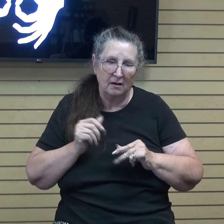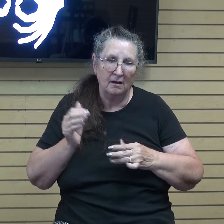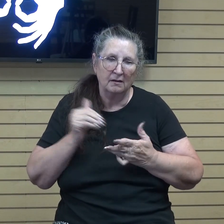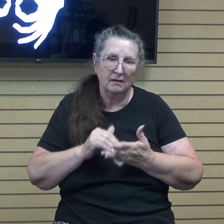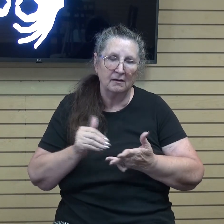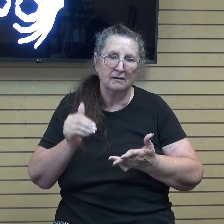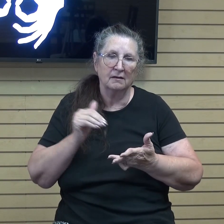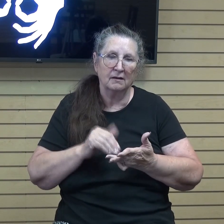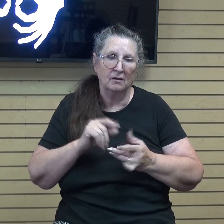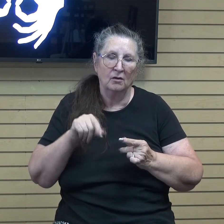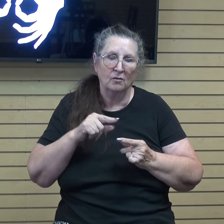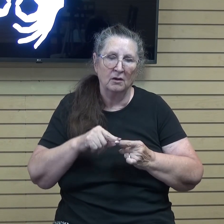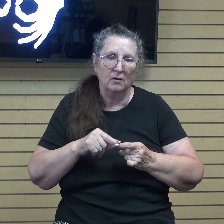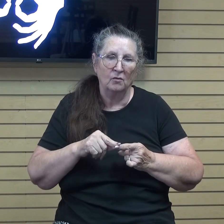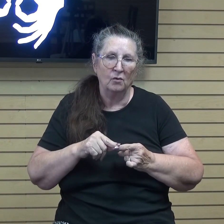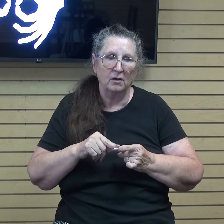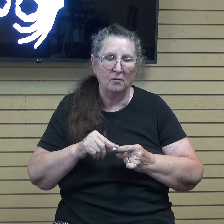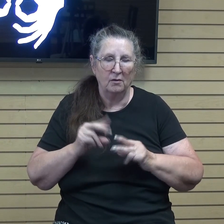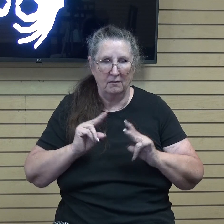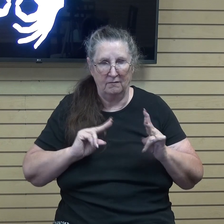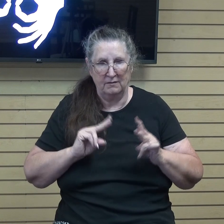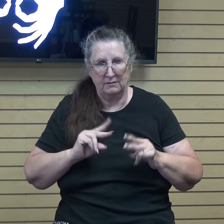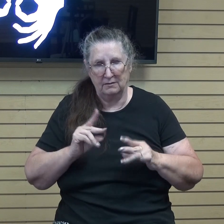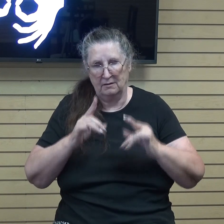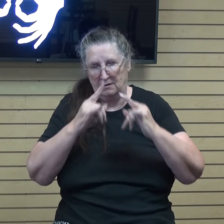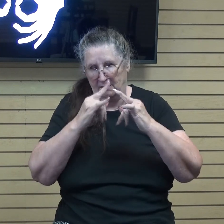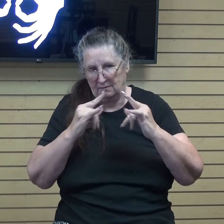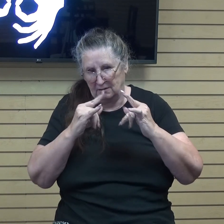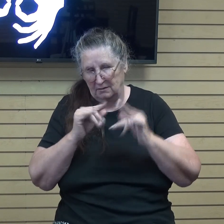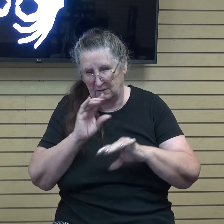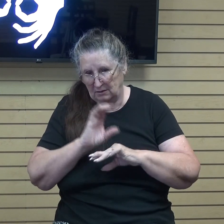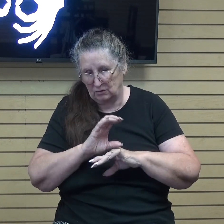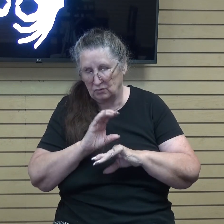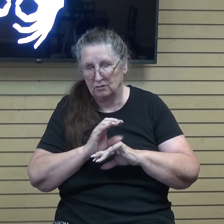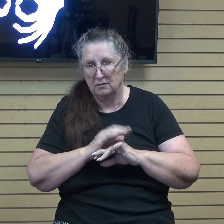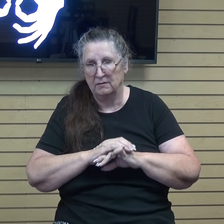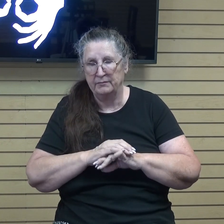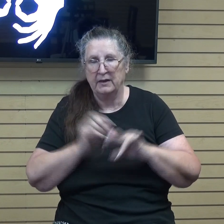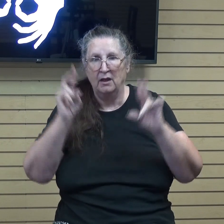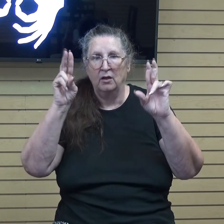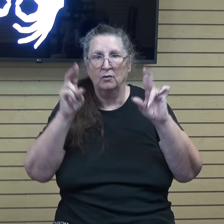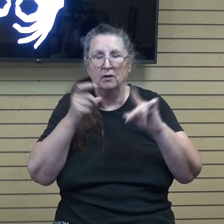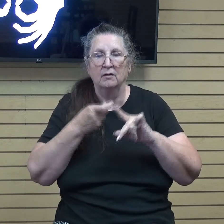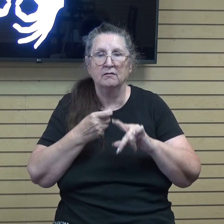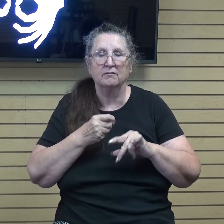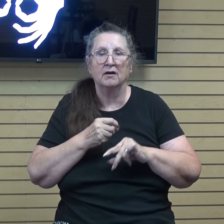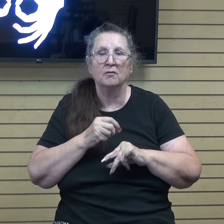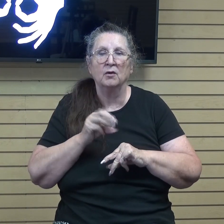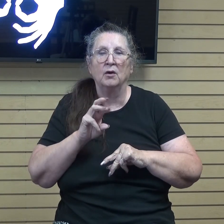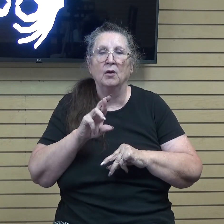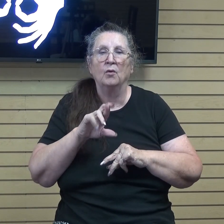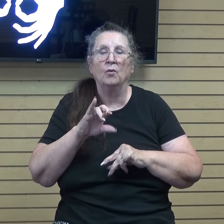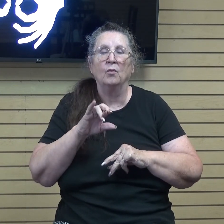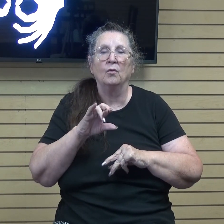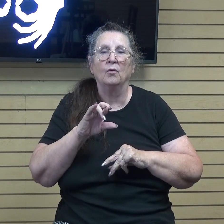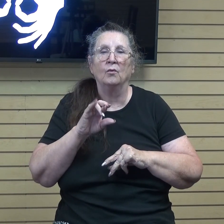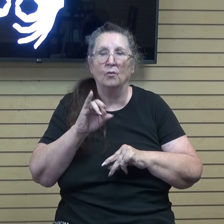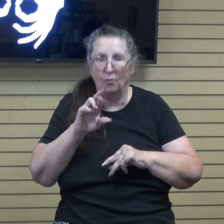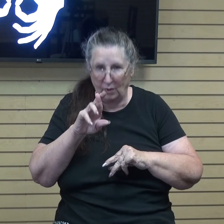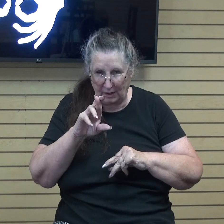would visit the church. I want to go with a quote here from Warren Worsby out of that book on being a servant